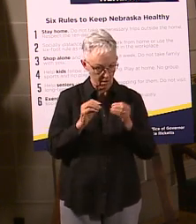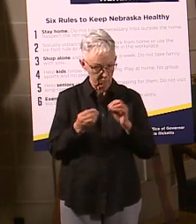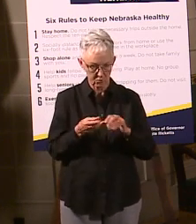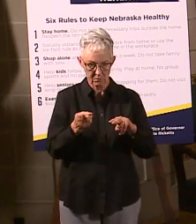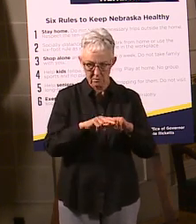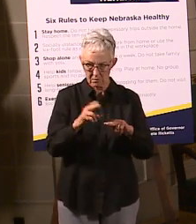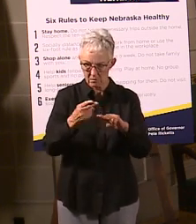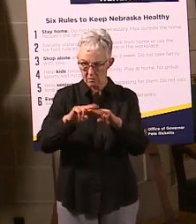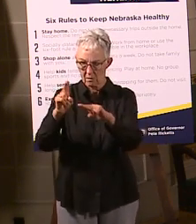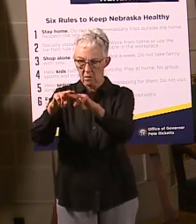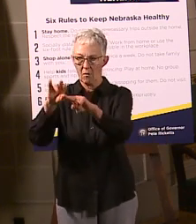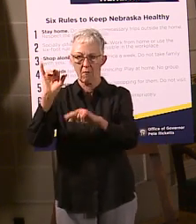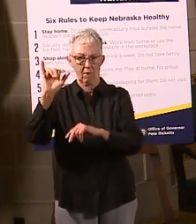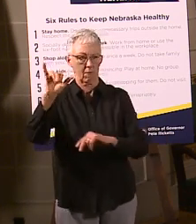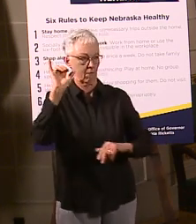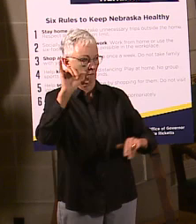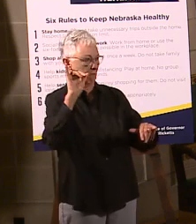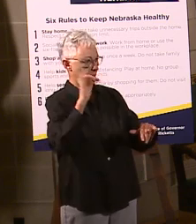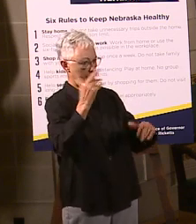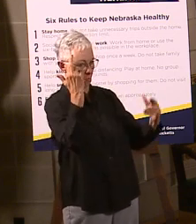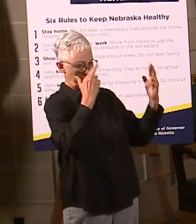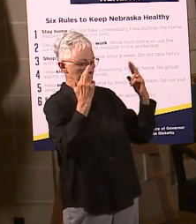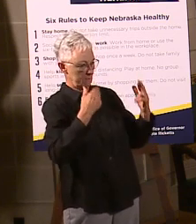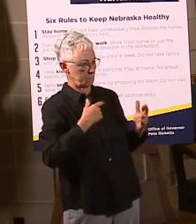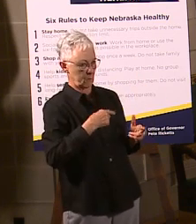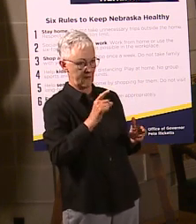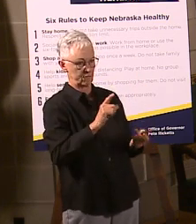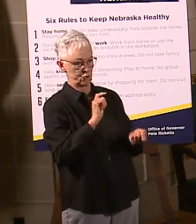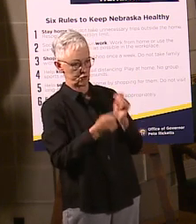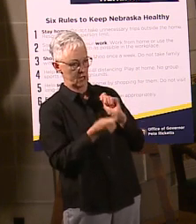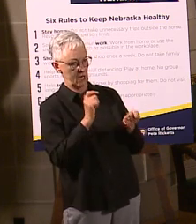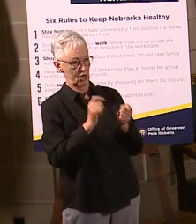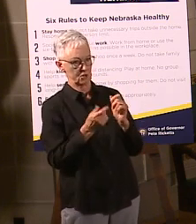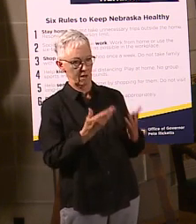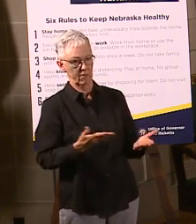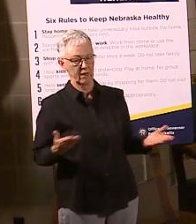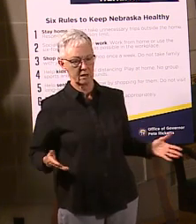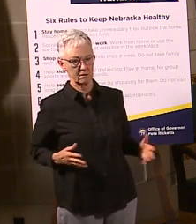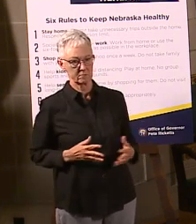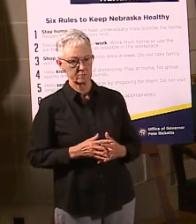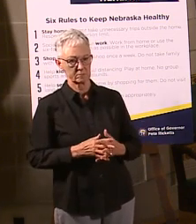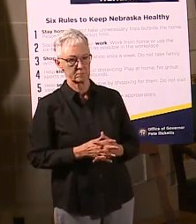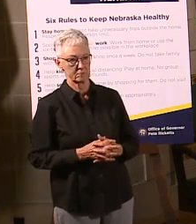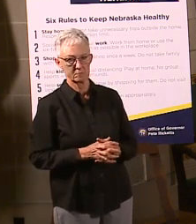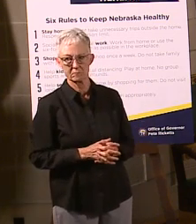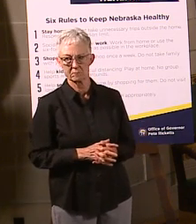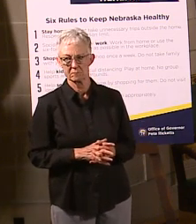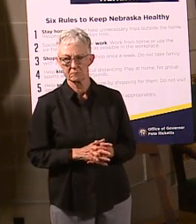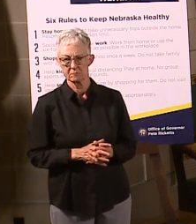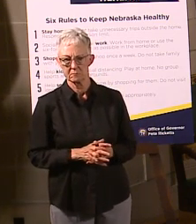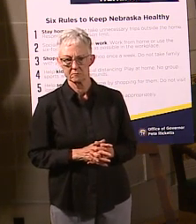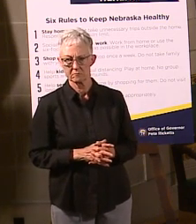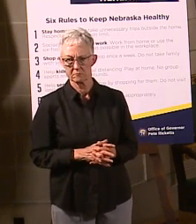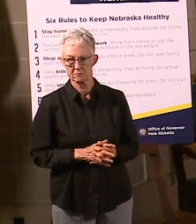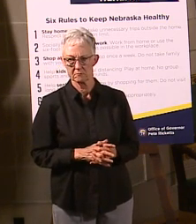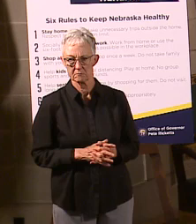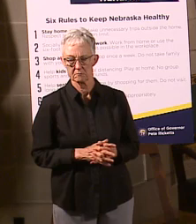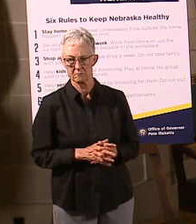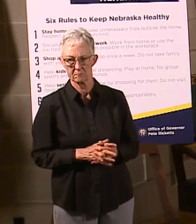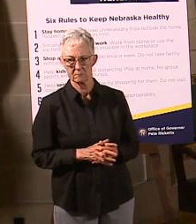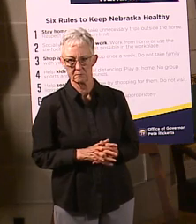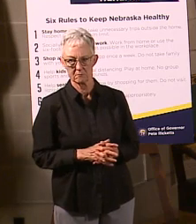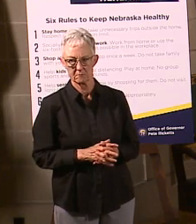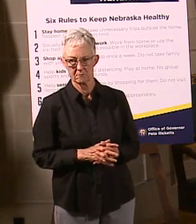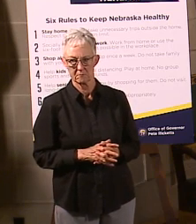testing, that we first started getting on to this that we had to make changes. We have time for some more questions. I'm going to go back here. Yep. I know that we're aiming for